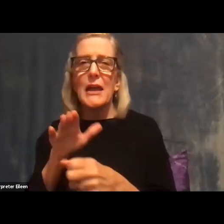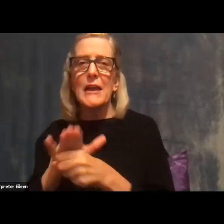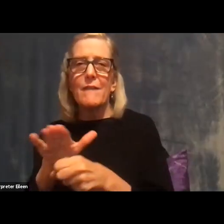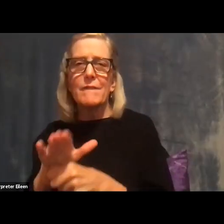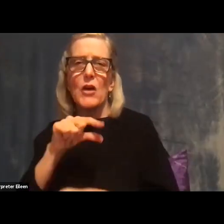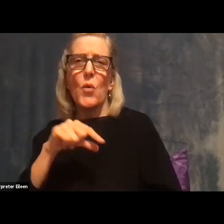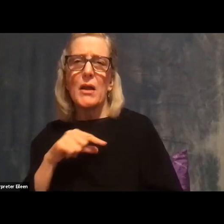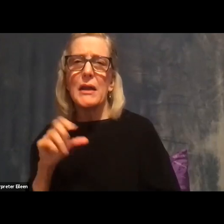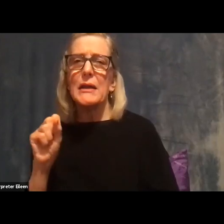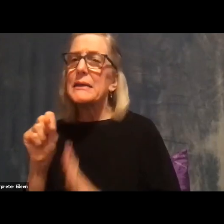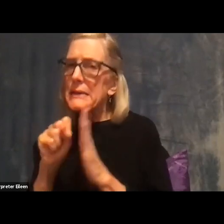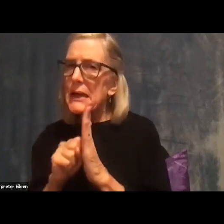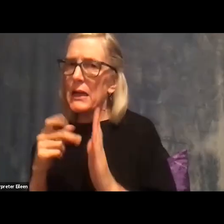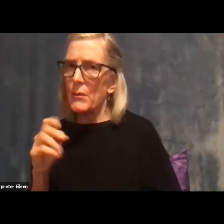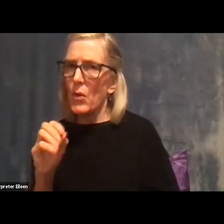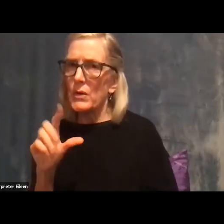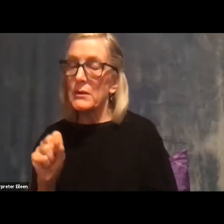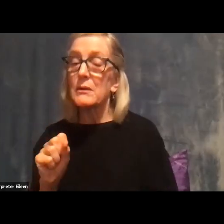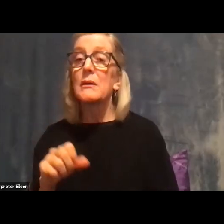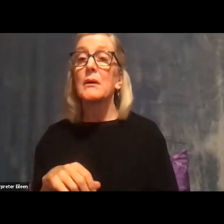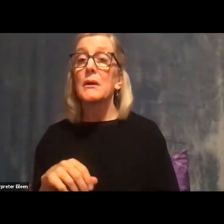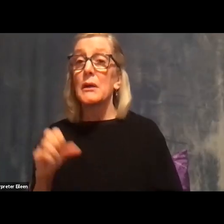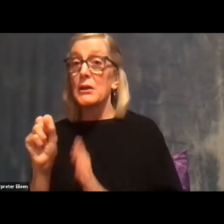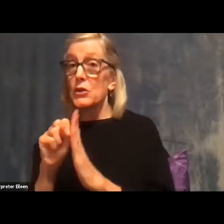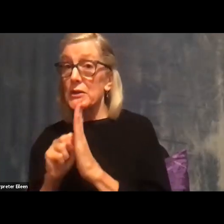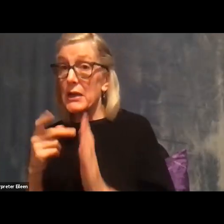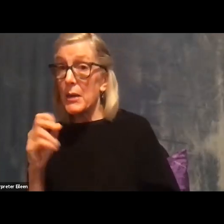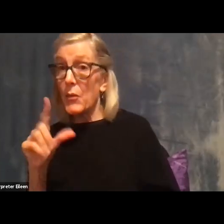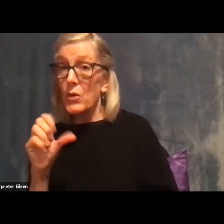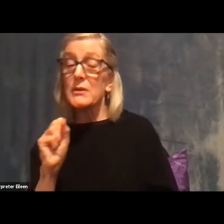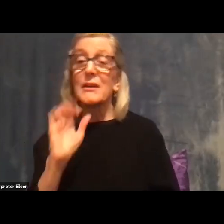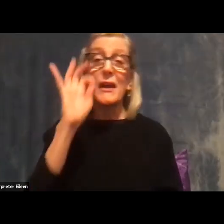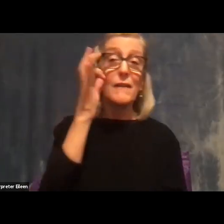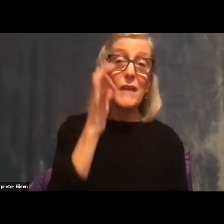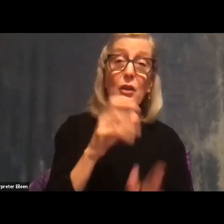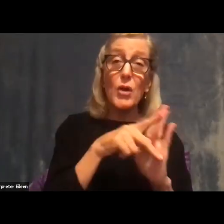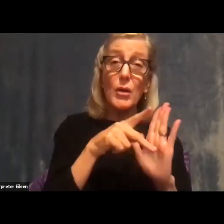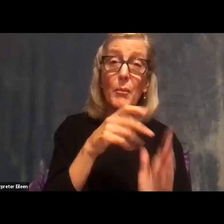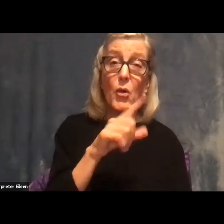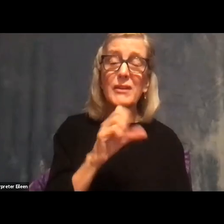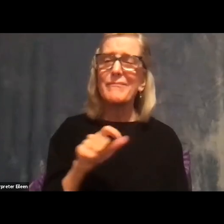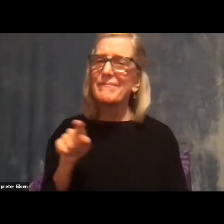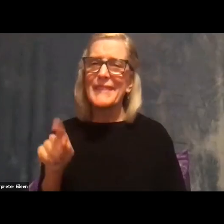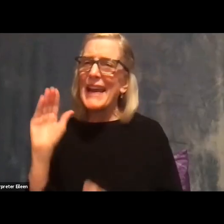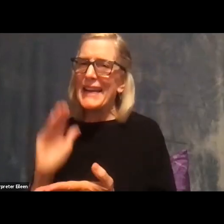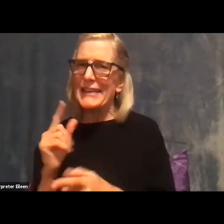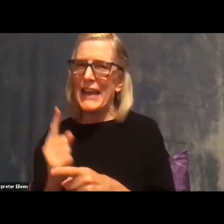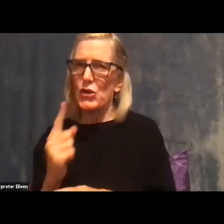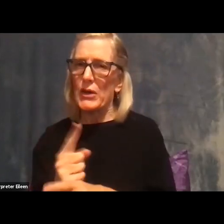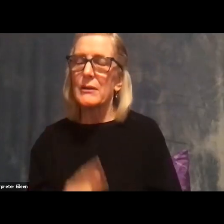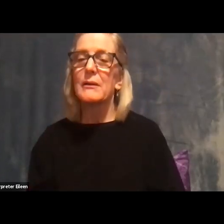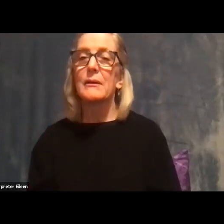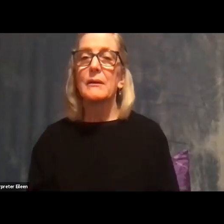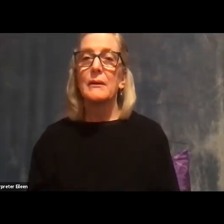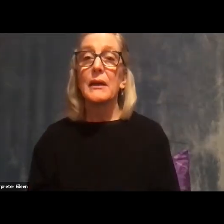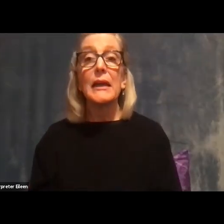reliable or as accurate as national polls in 2016. And there were many fewer state polls, even in competitive